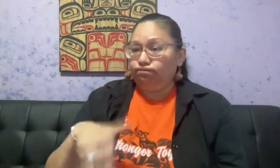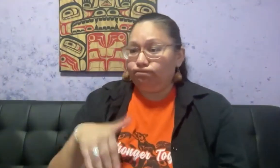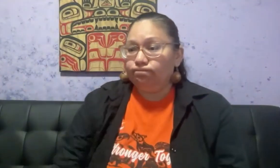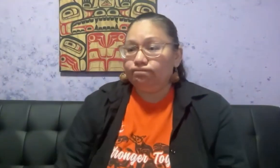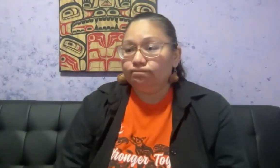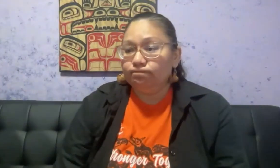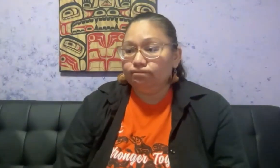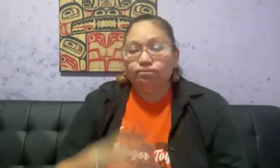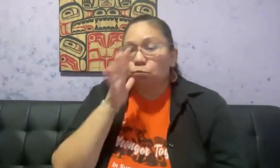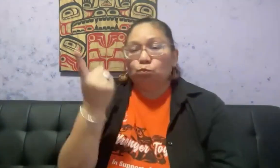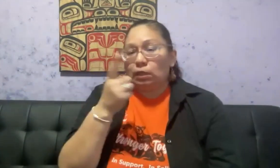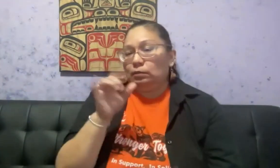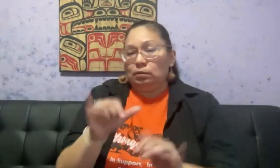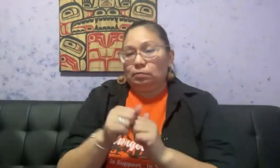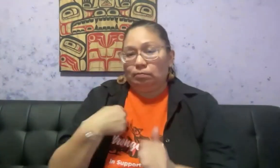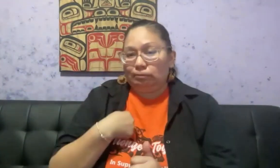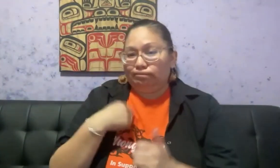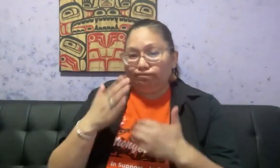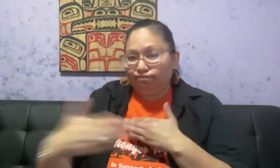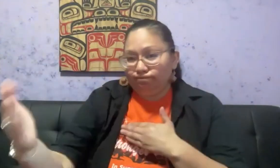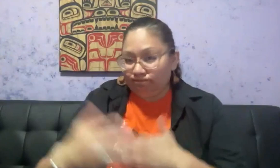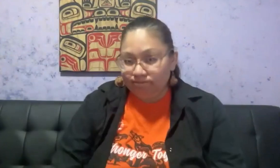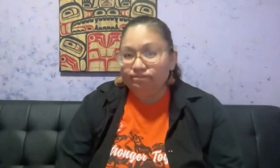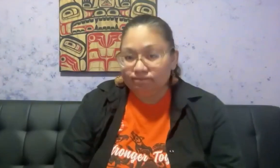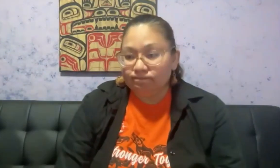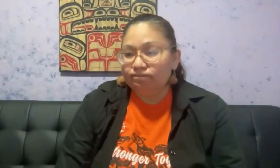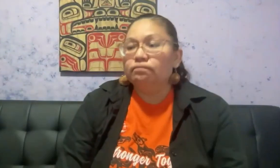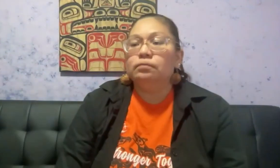My heart hurts when I see this painting and will stick with me forever.